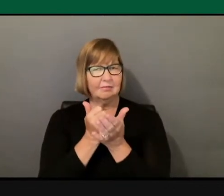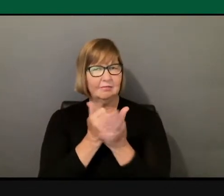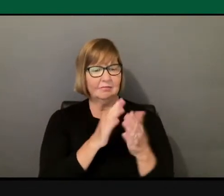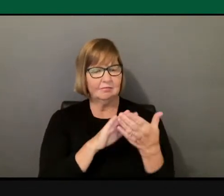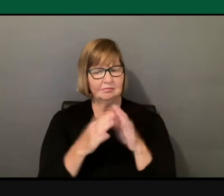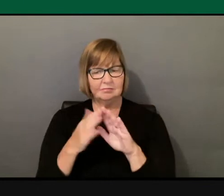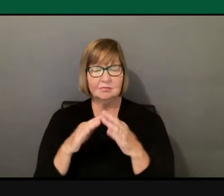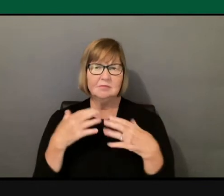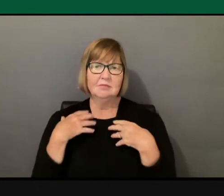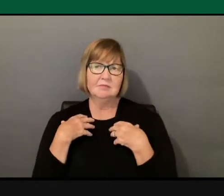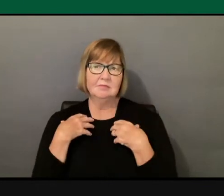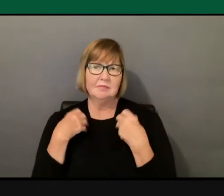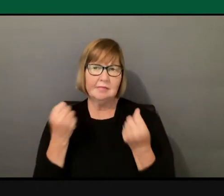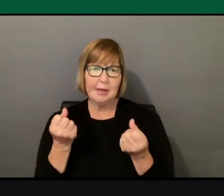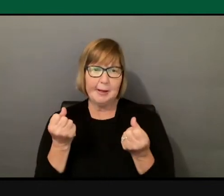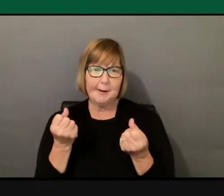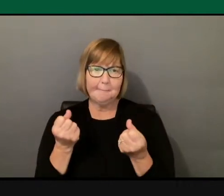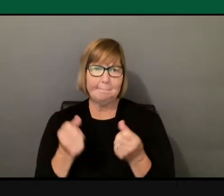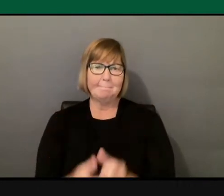Absolutely.